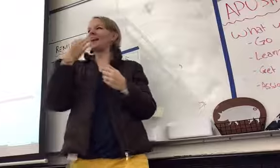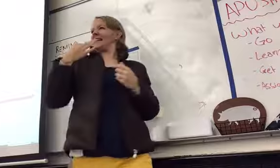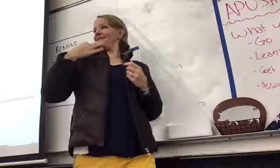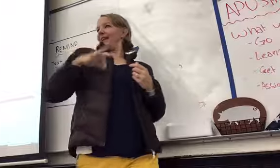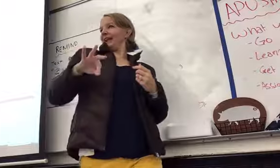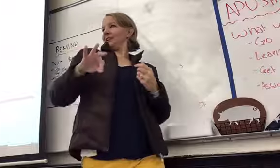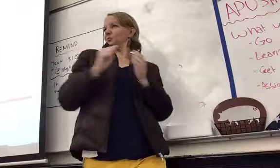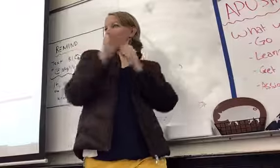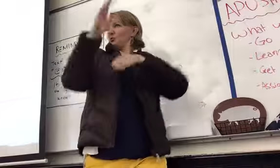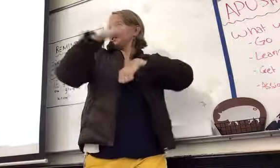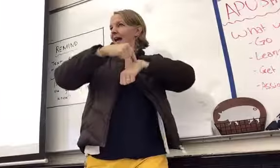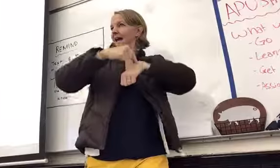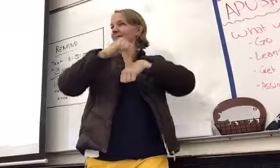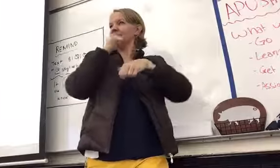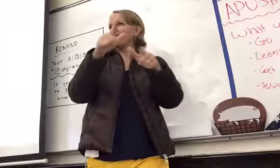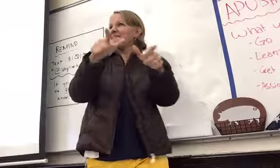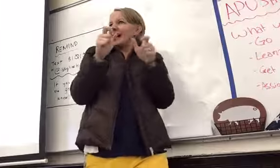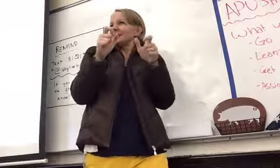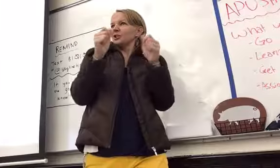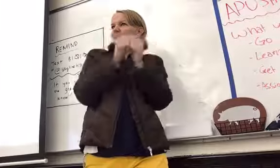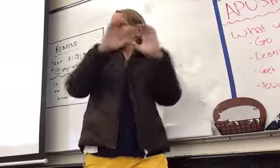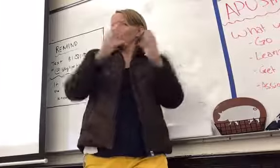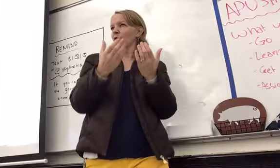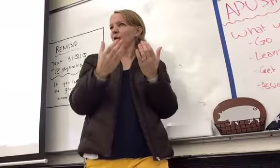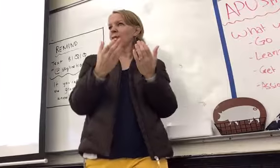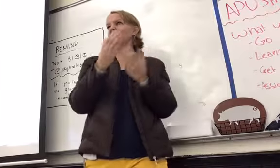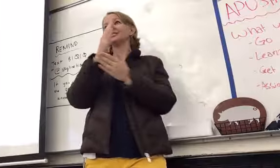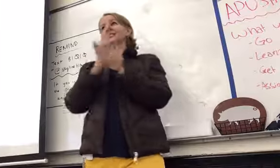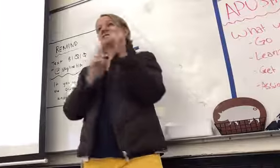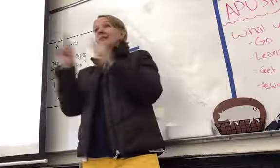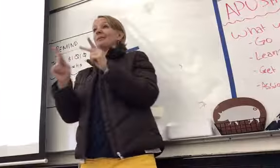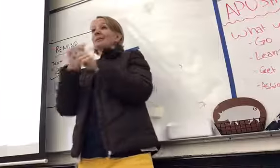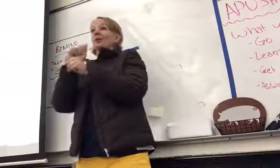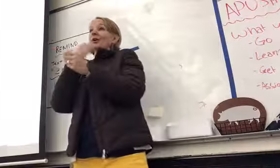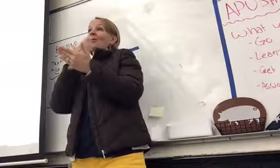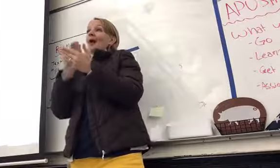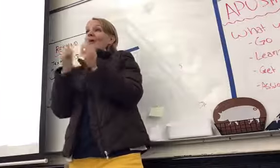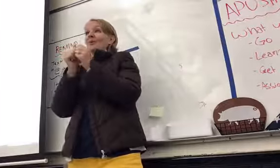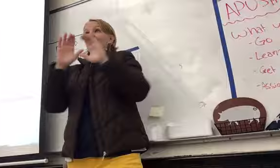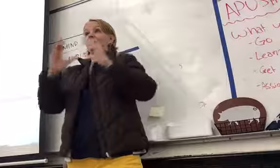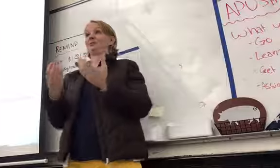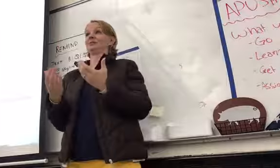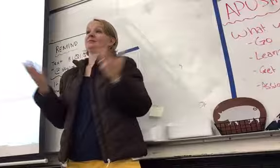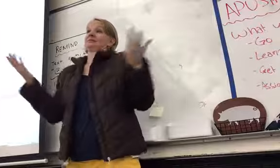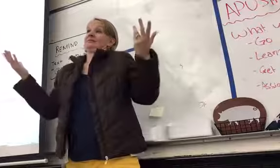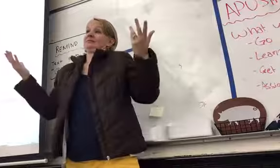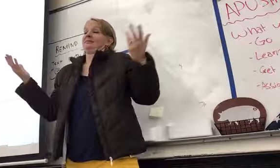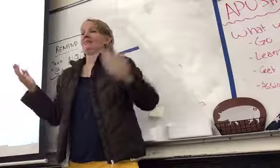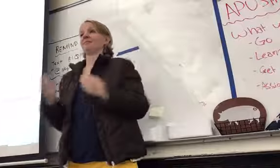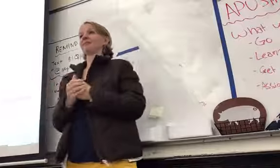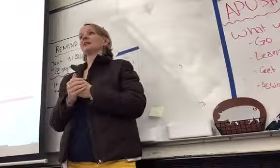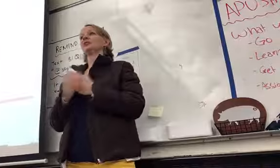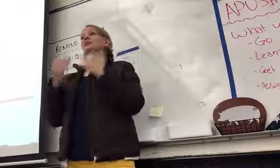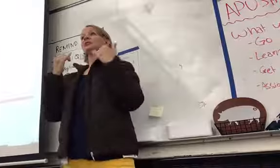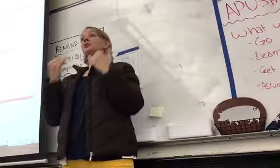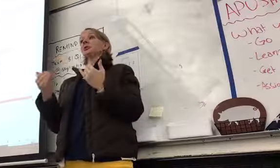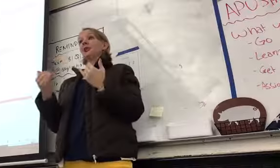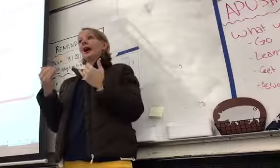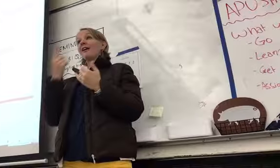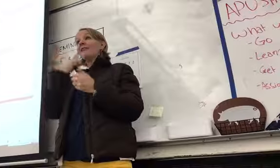not going to make it go any faster. It's just some people just work really well in groups or want to do it with their friends. Now, we're going to do this for every single unit.